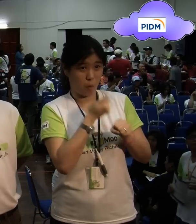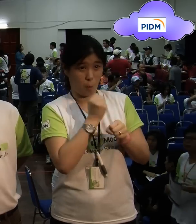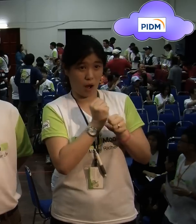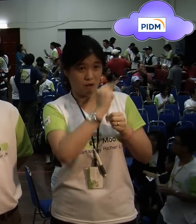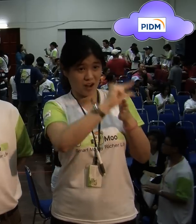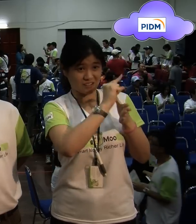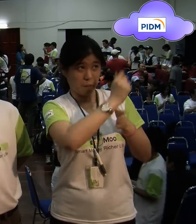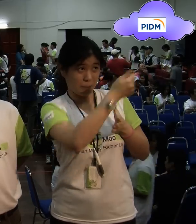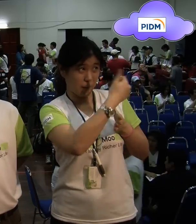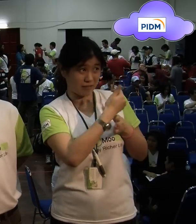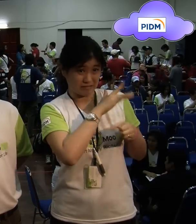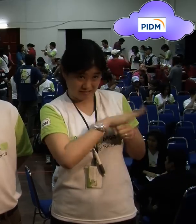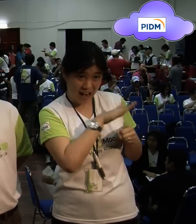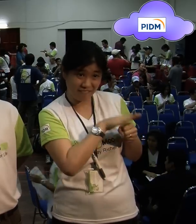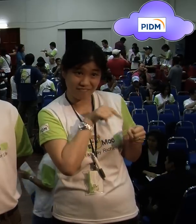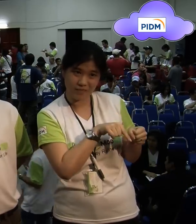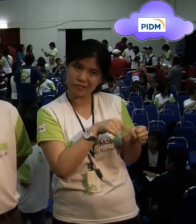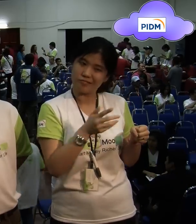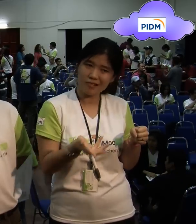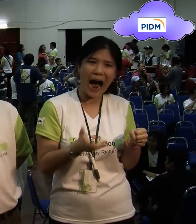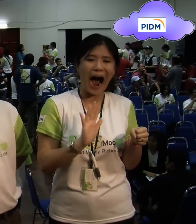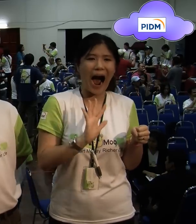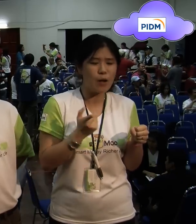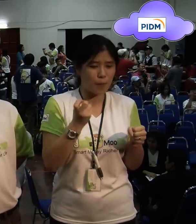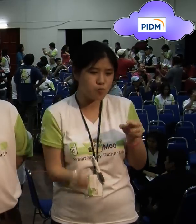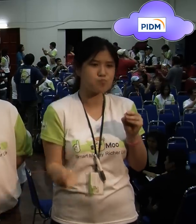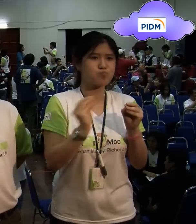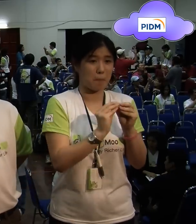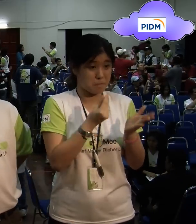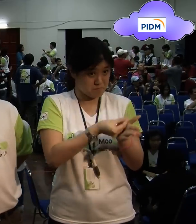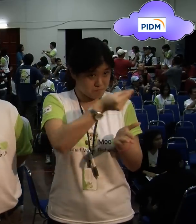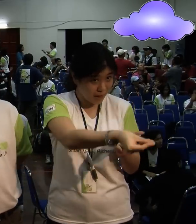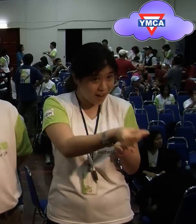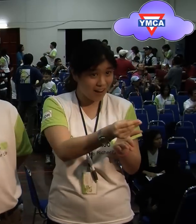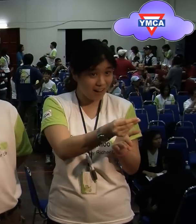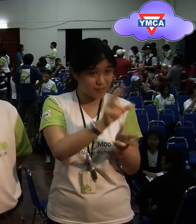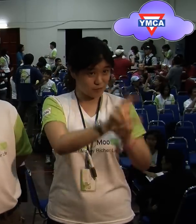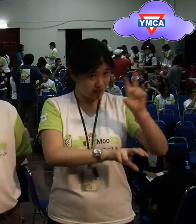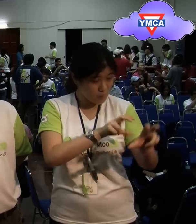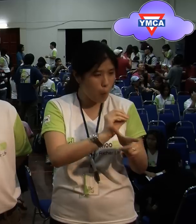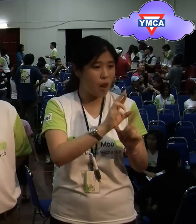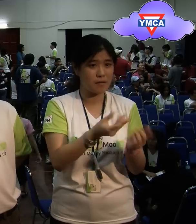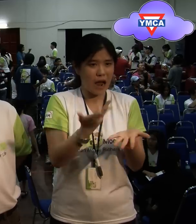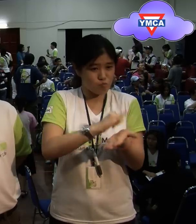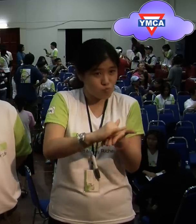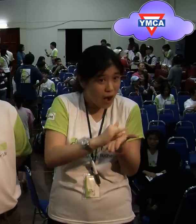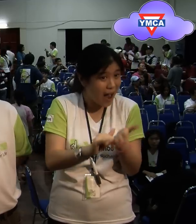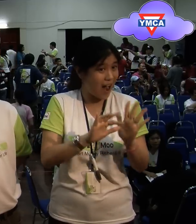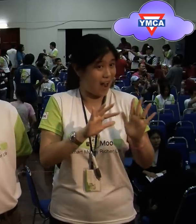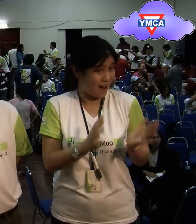more money? Will they need to work more? Is that enough money for them? So, how do they add more to their savings? How do they invest?